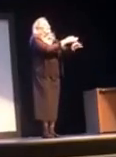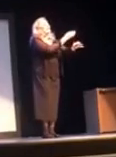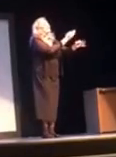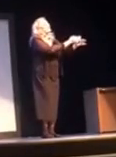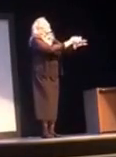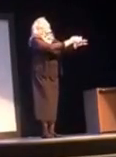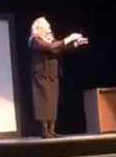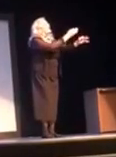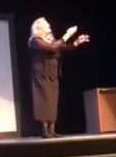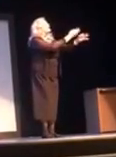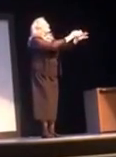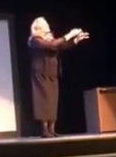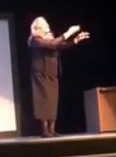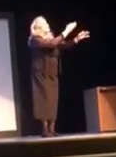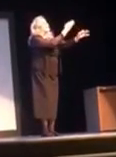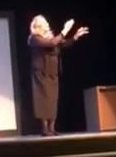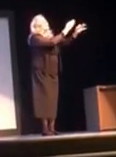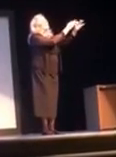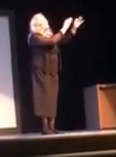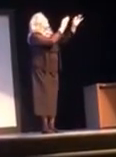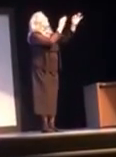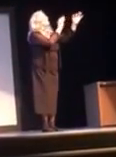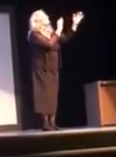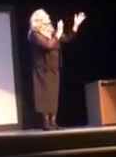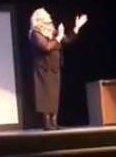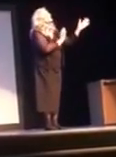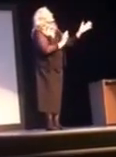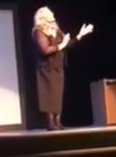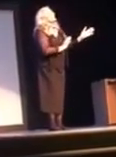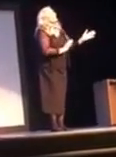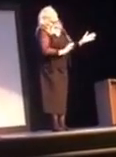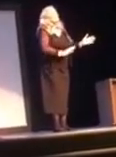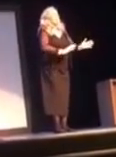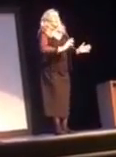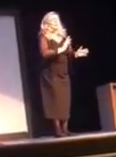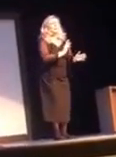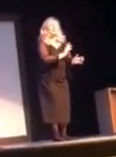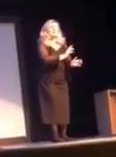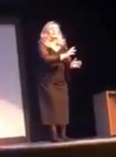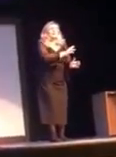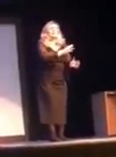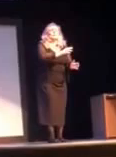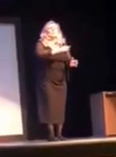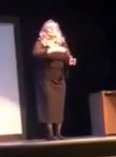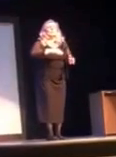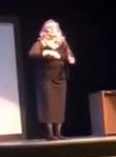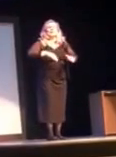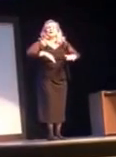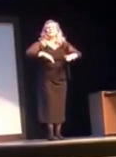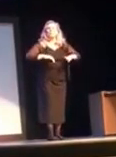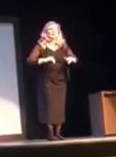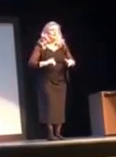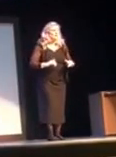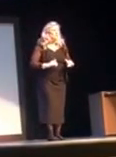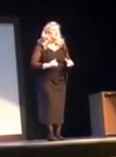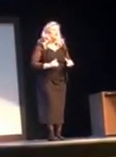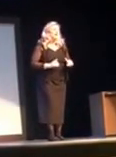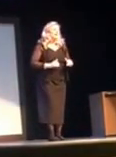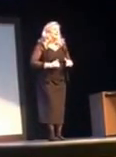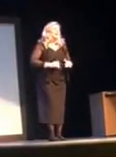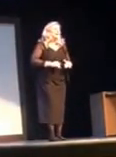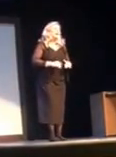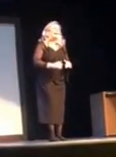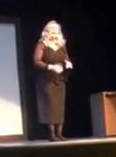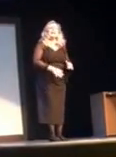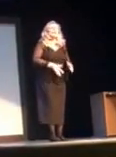faithfulness. Though you got weary